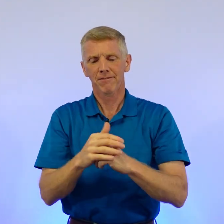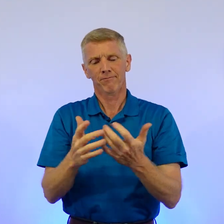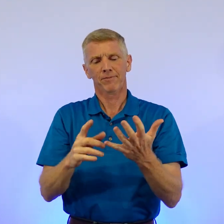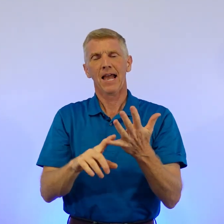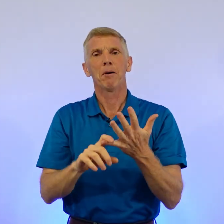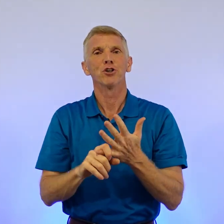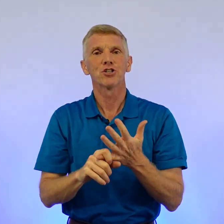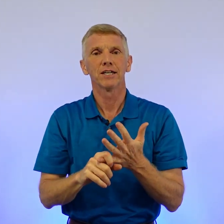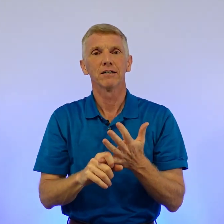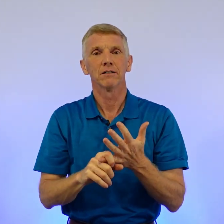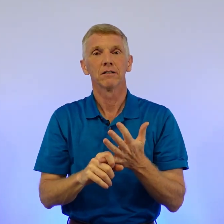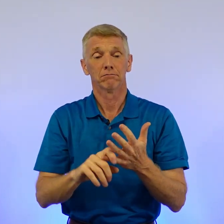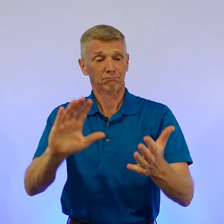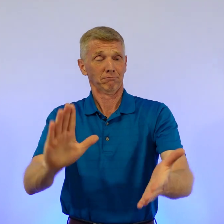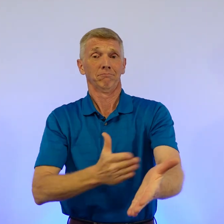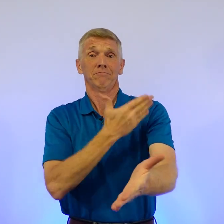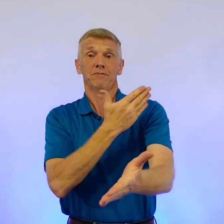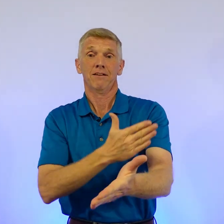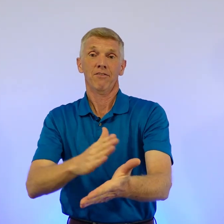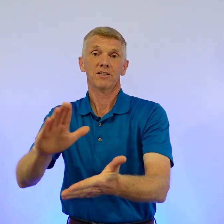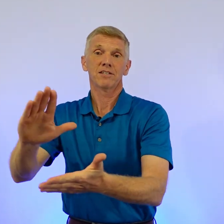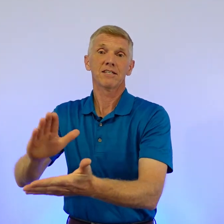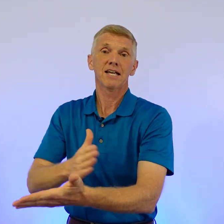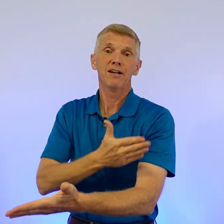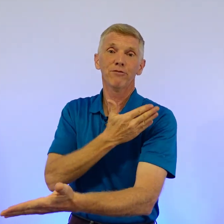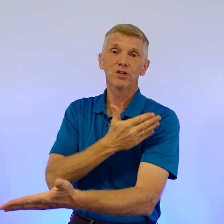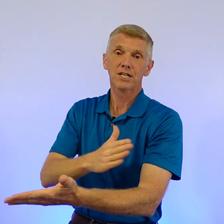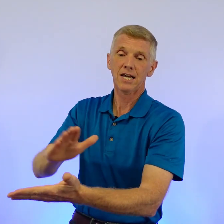How about your singing? This is the sign for sing.